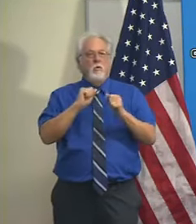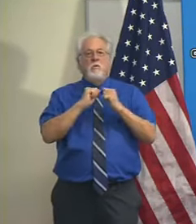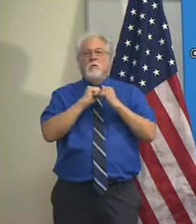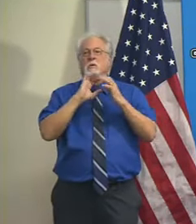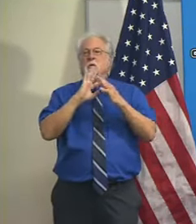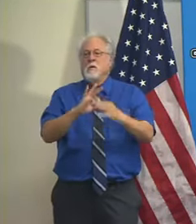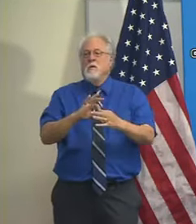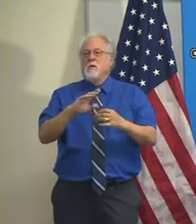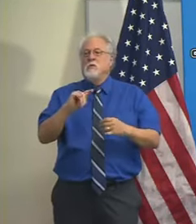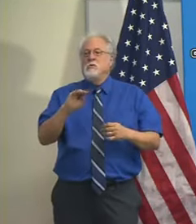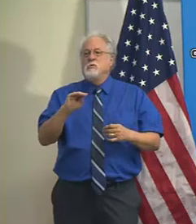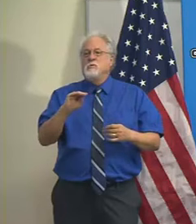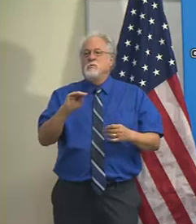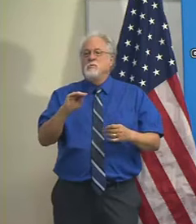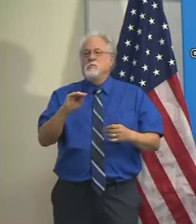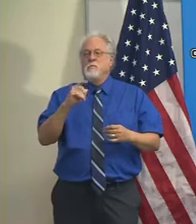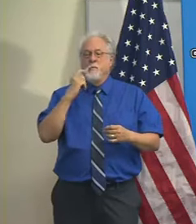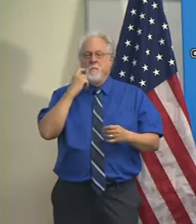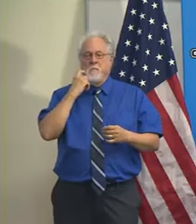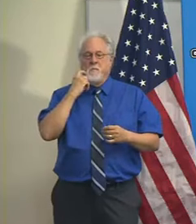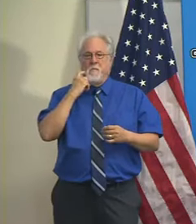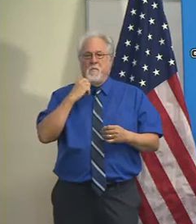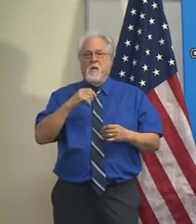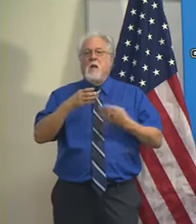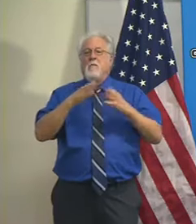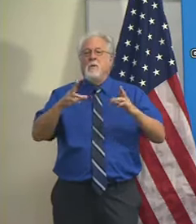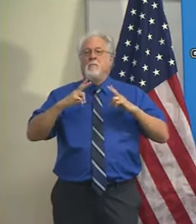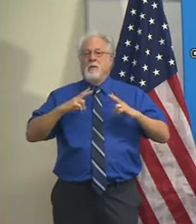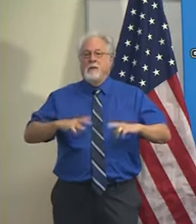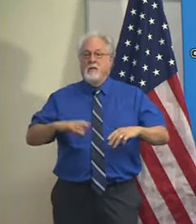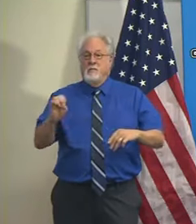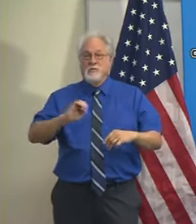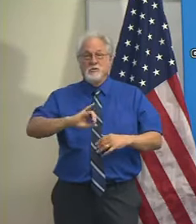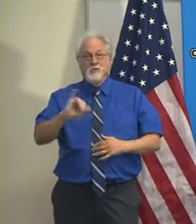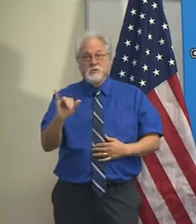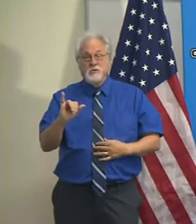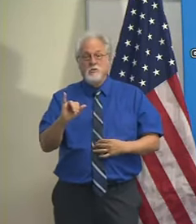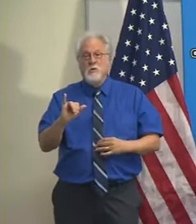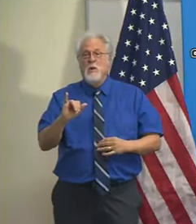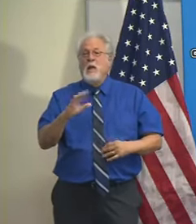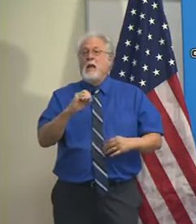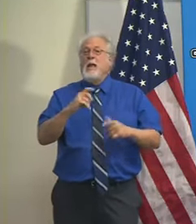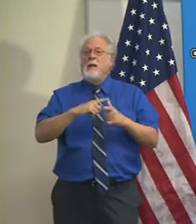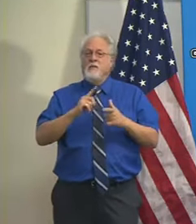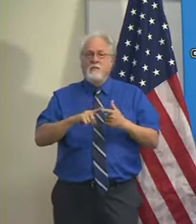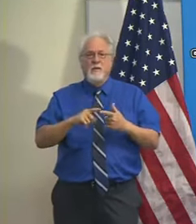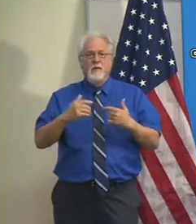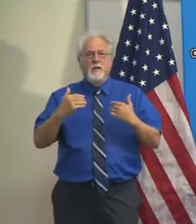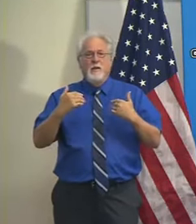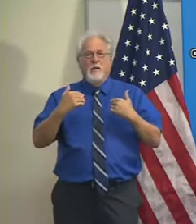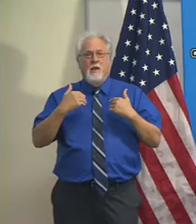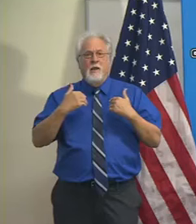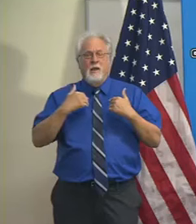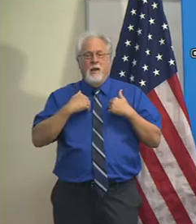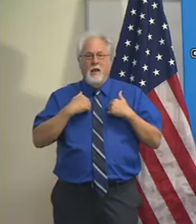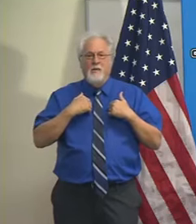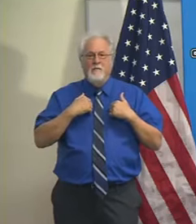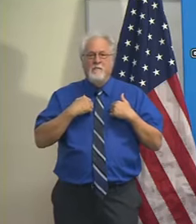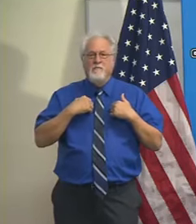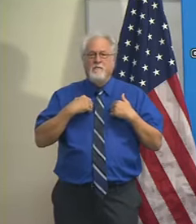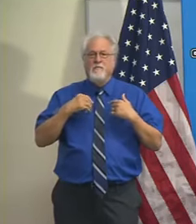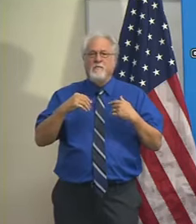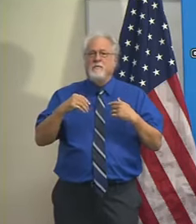the public health emergency as well. And then they have a war fighting mission as well.